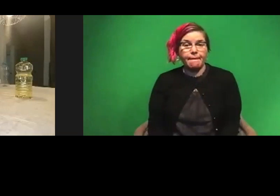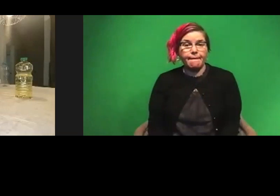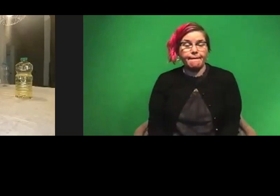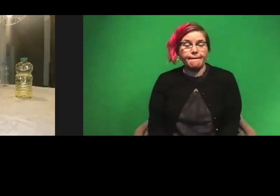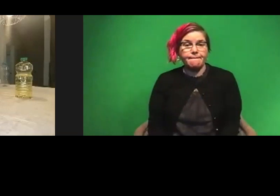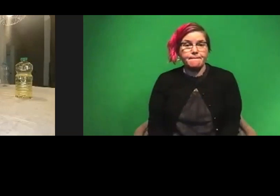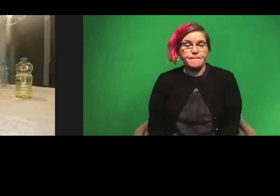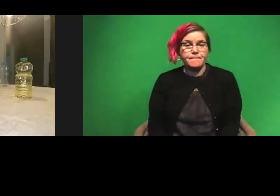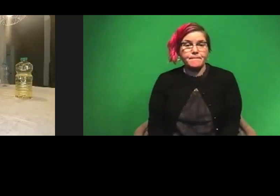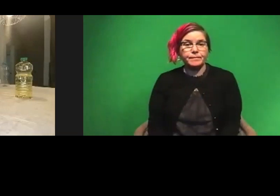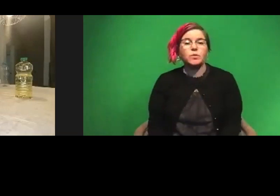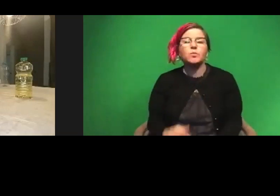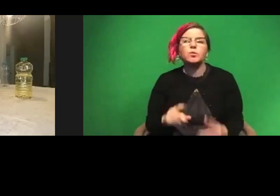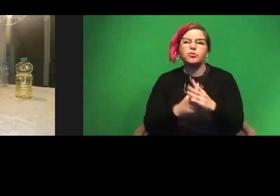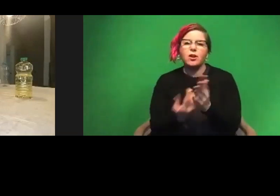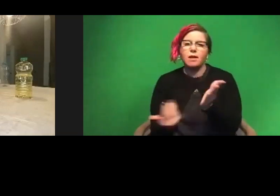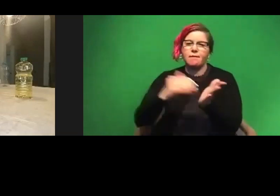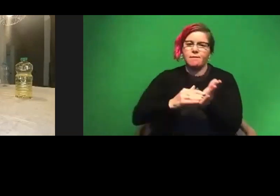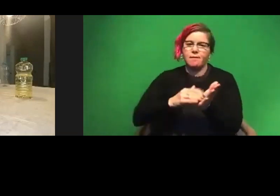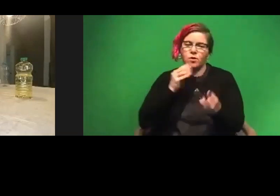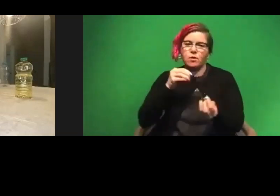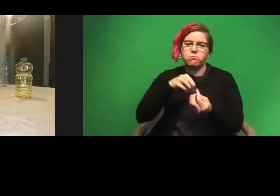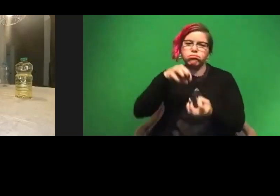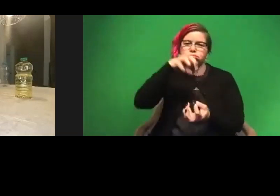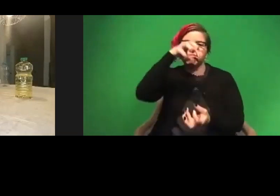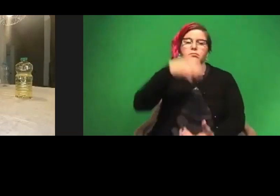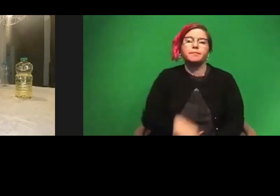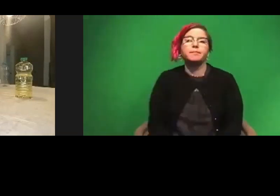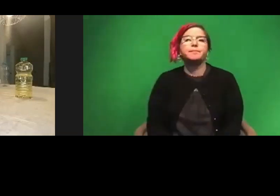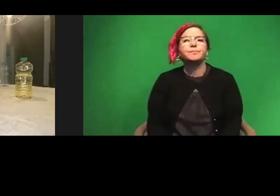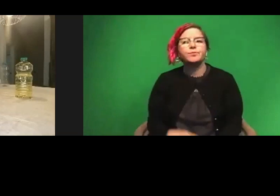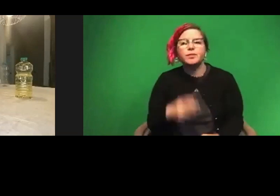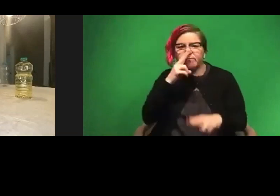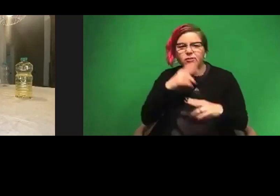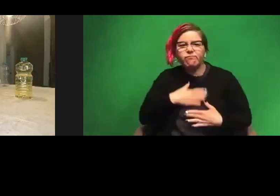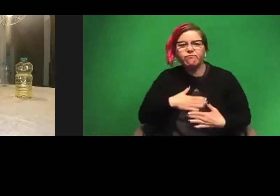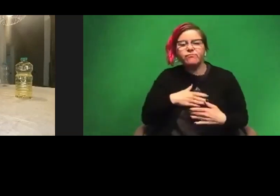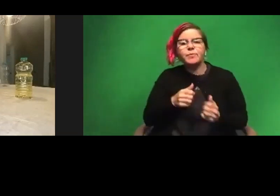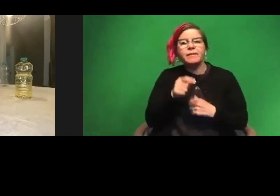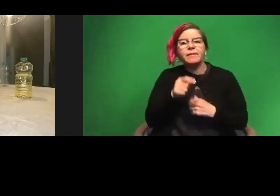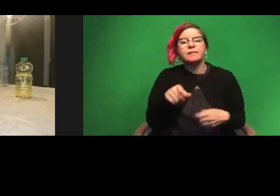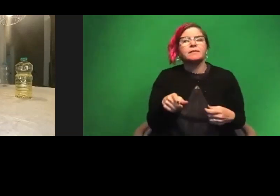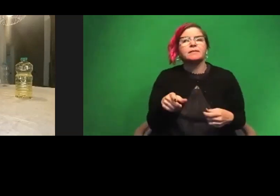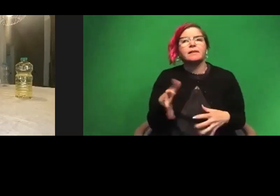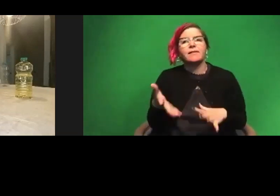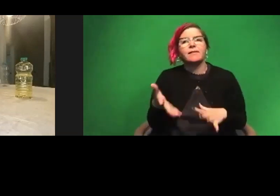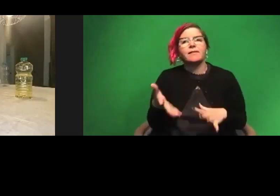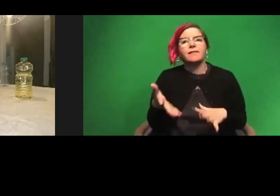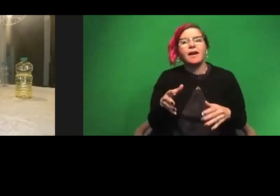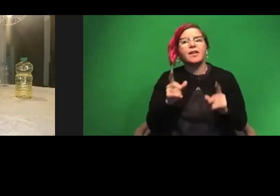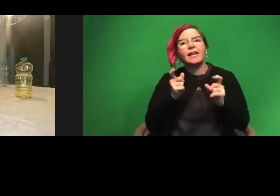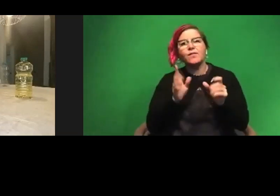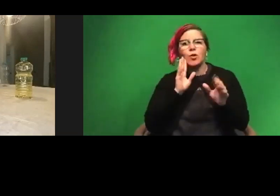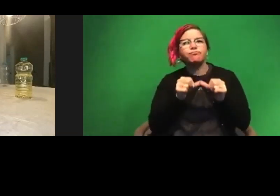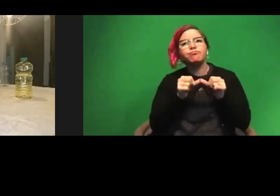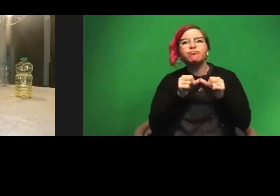it just restarts the experiment again. So that's the fun thing with this is kind of like the gift that just keeps on giving because